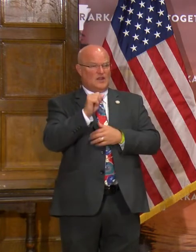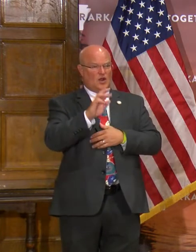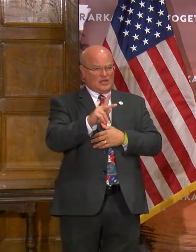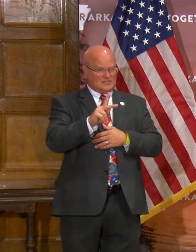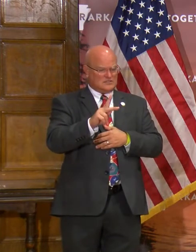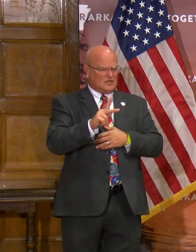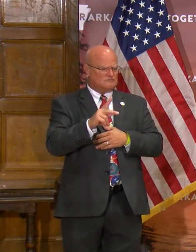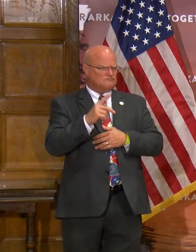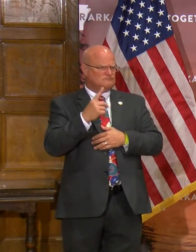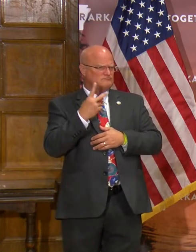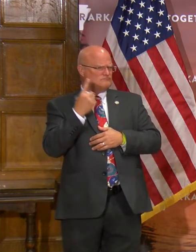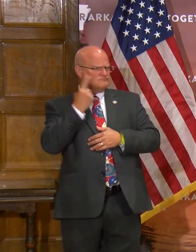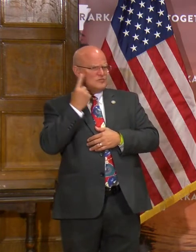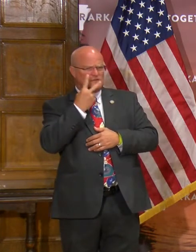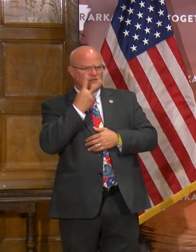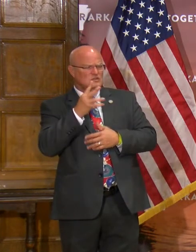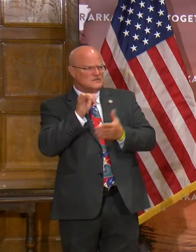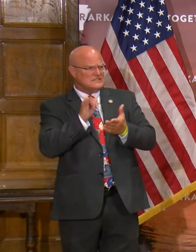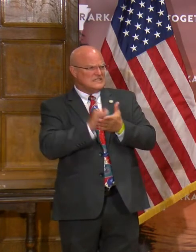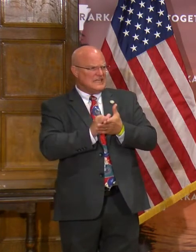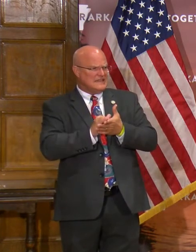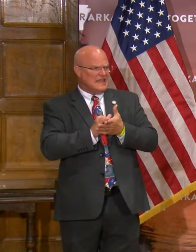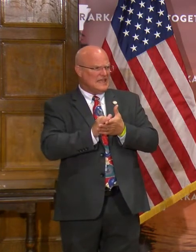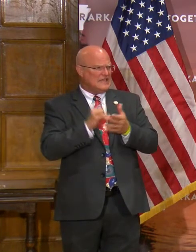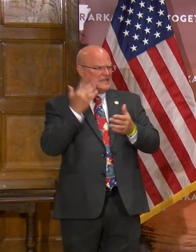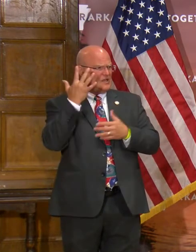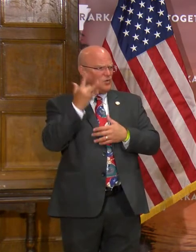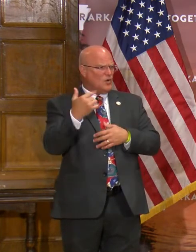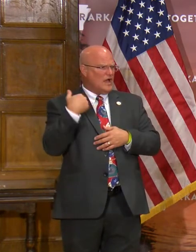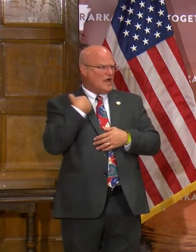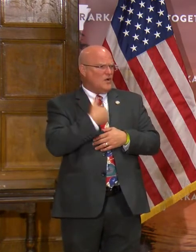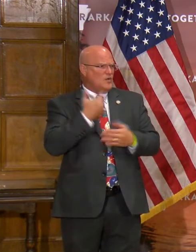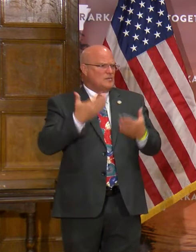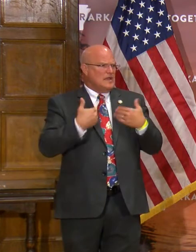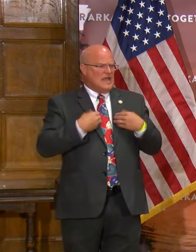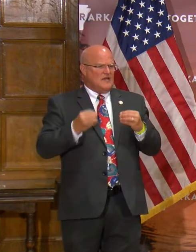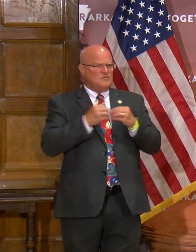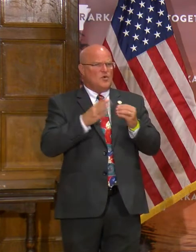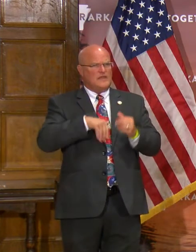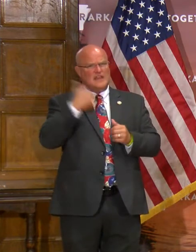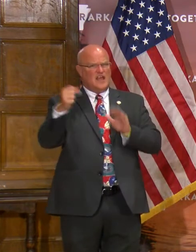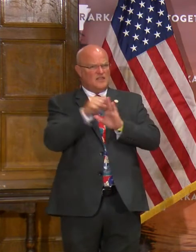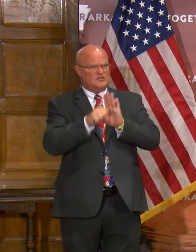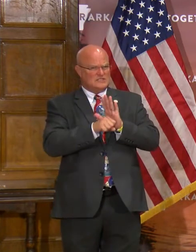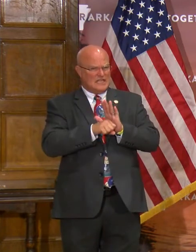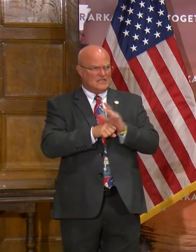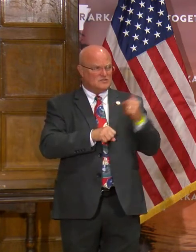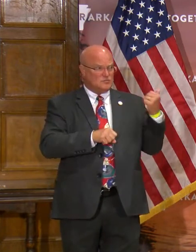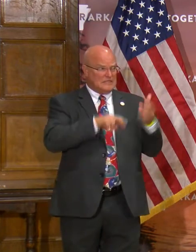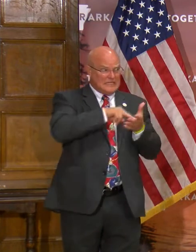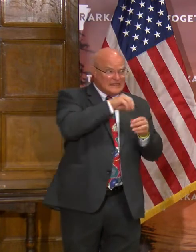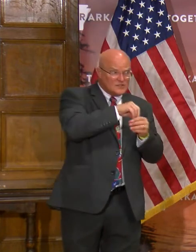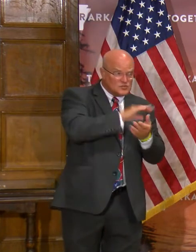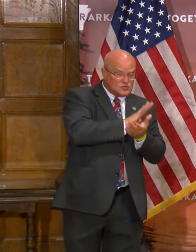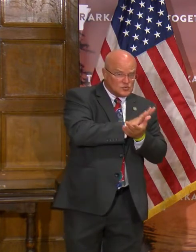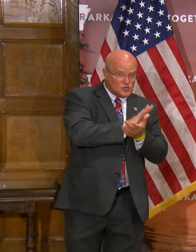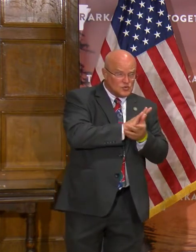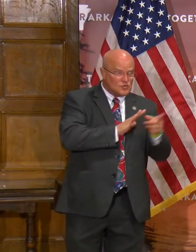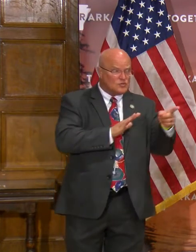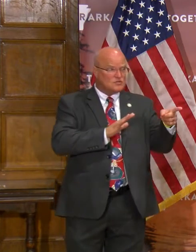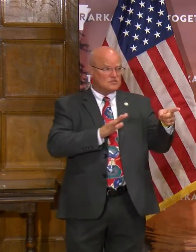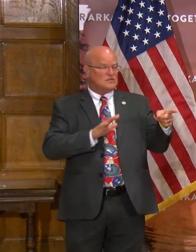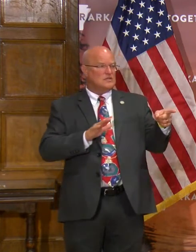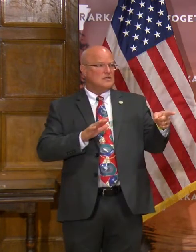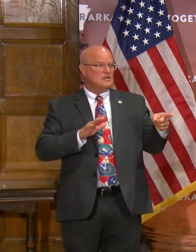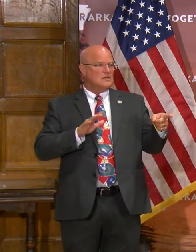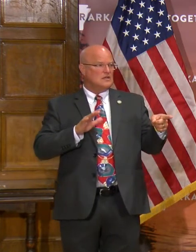Just wondering if you've seen that, and do have any idea why we might have more than other states? Meaning the schools? Yes. In K-12